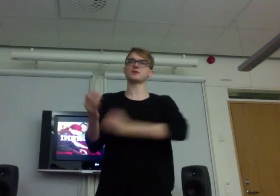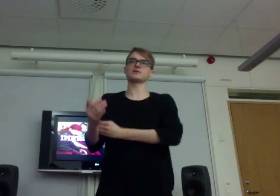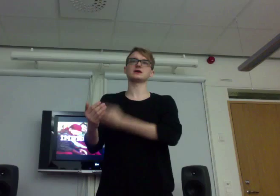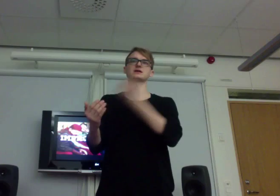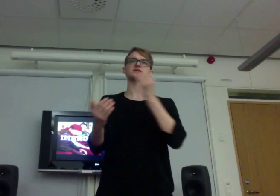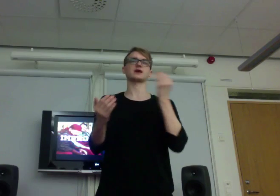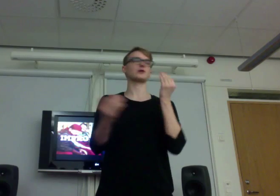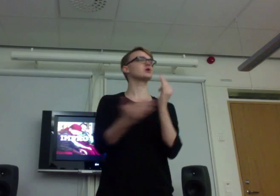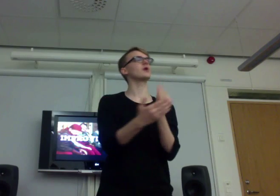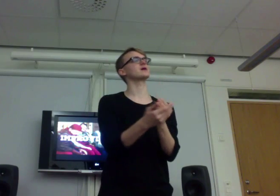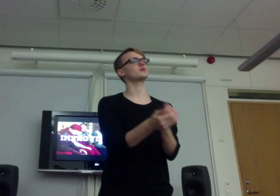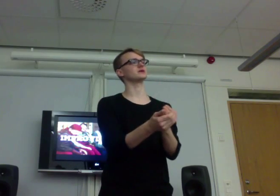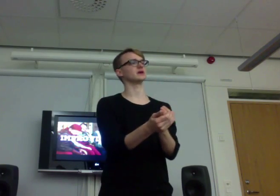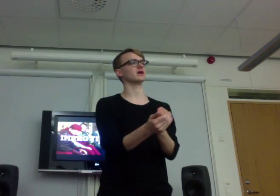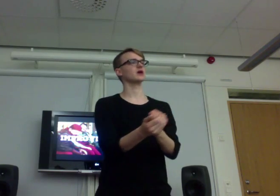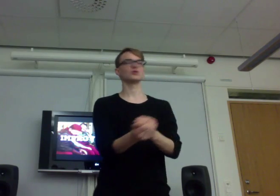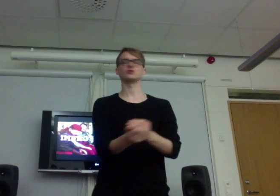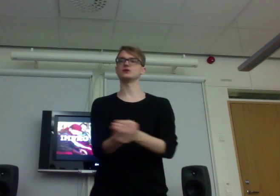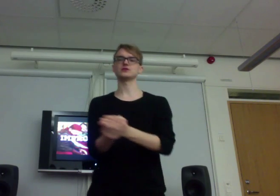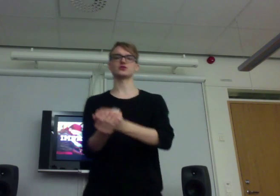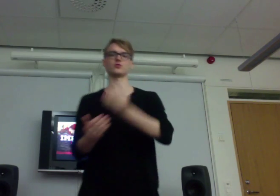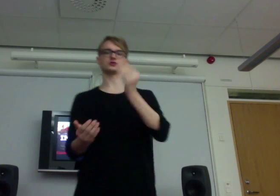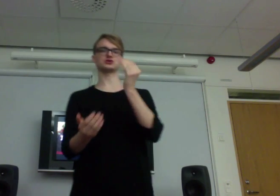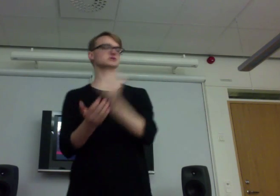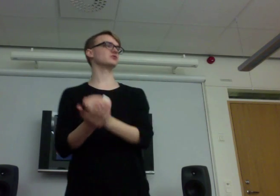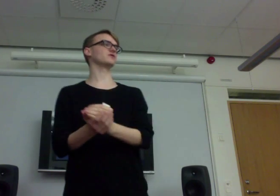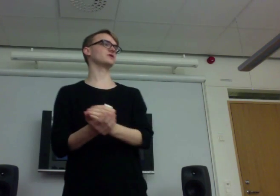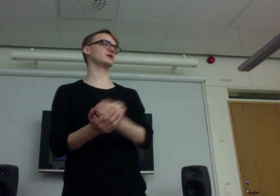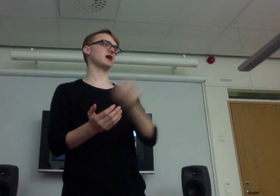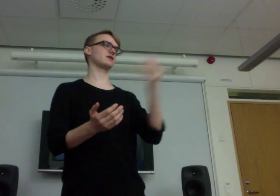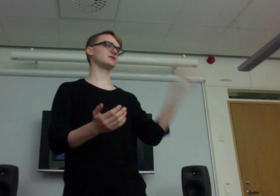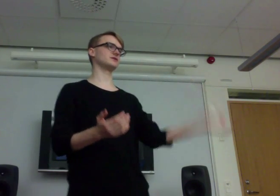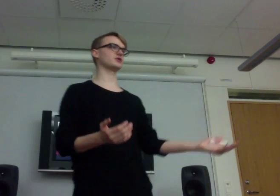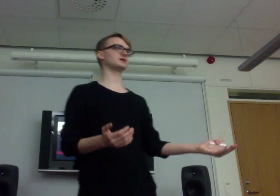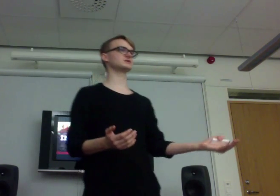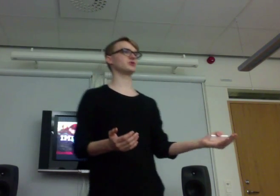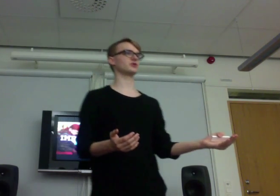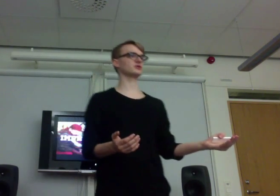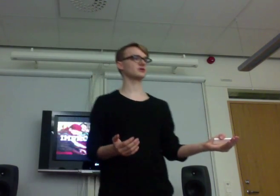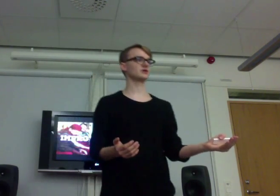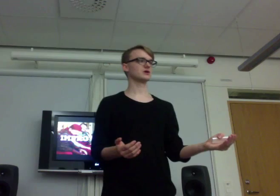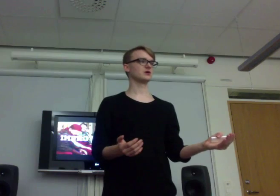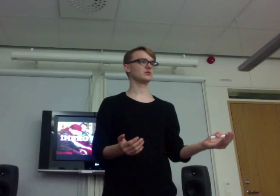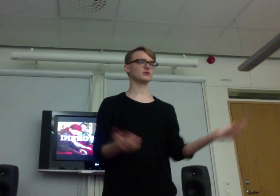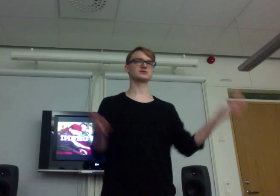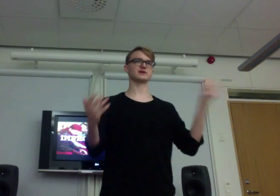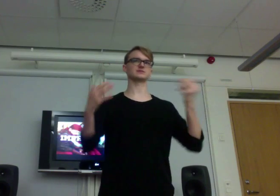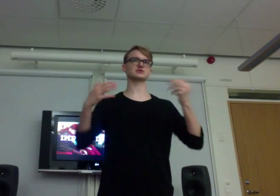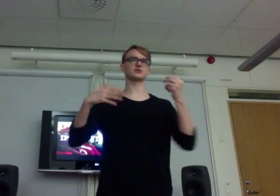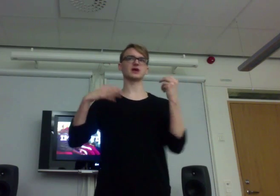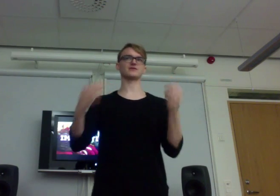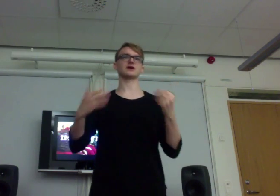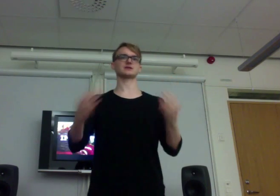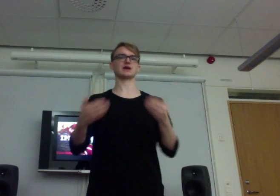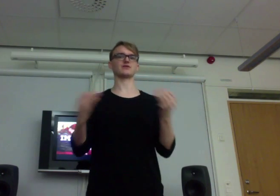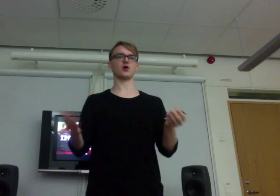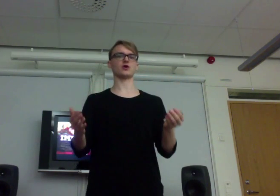it is, like, required reading. You need to watch this movie and read this book. Most of the games don't have that kind of hard,